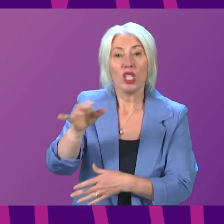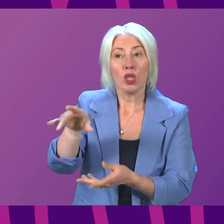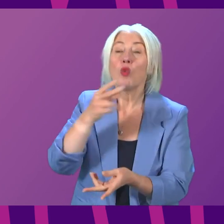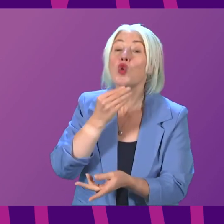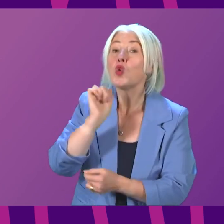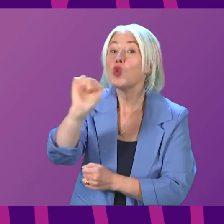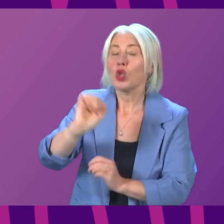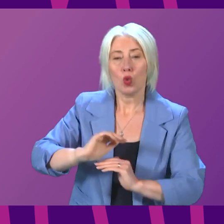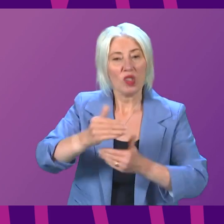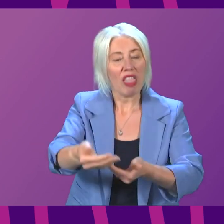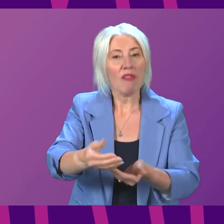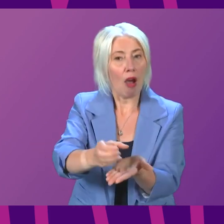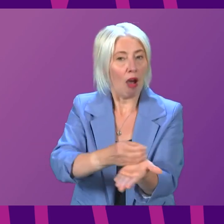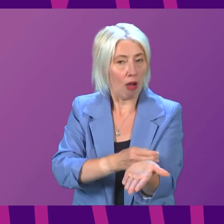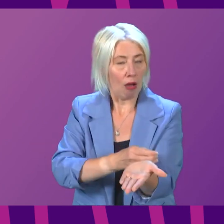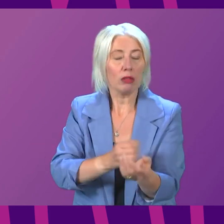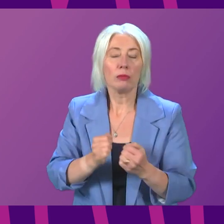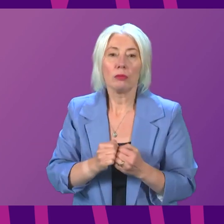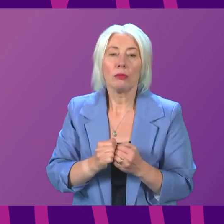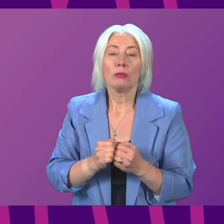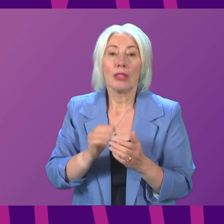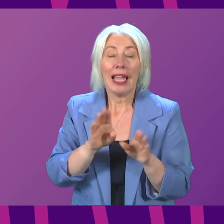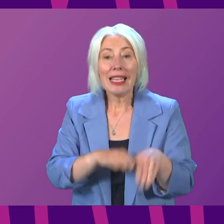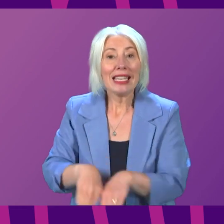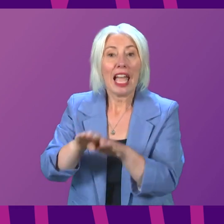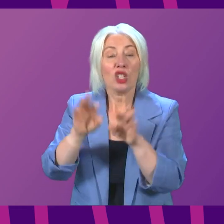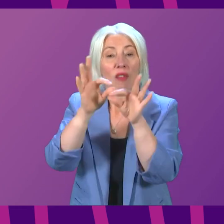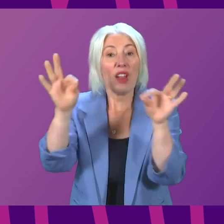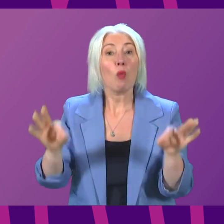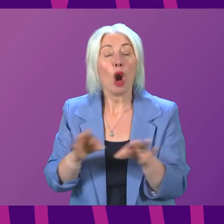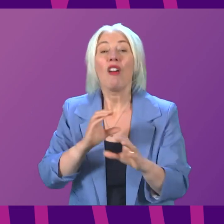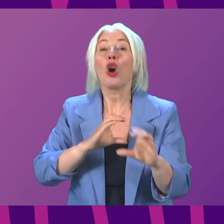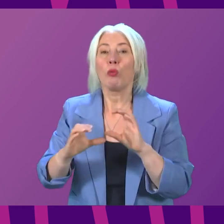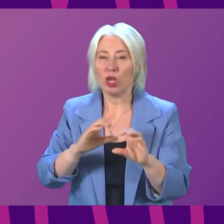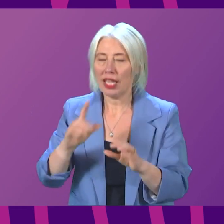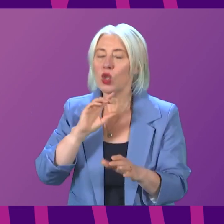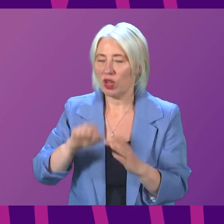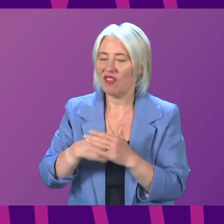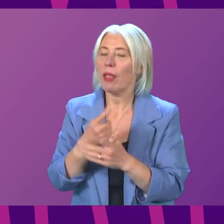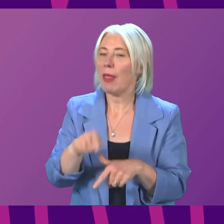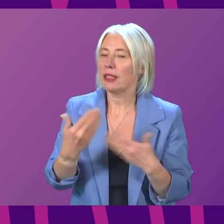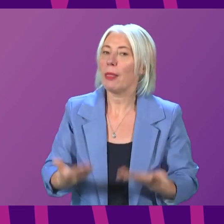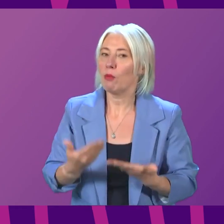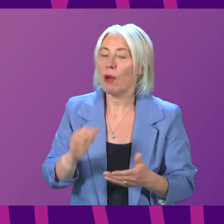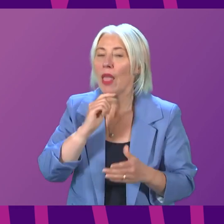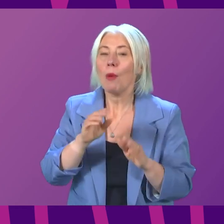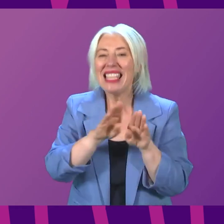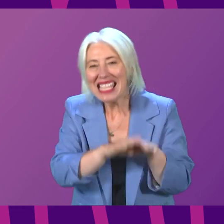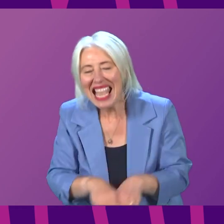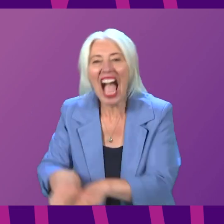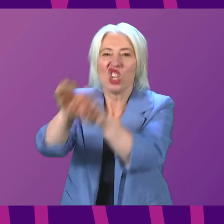to deliver the curriculum. A national framework of communication, however, is under development and that will set out national